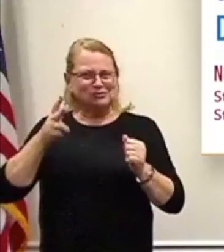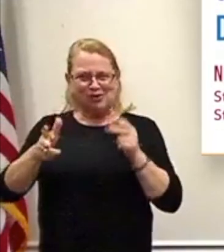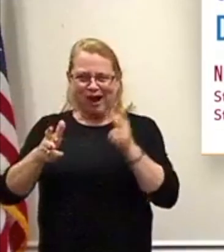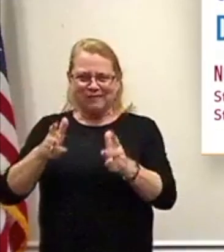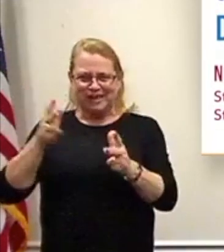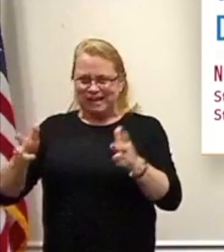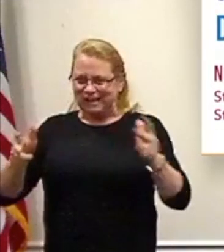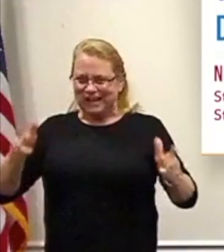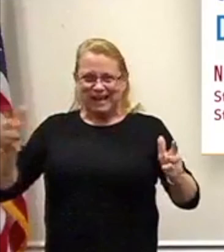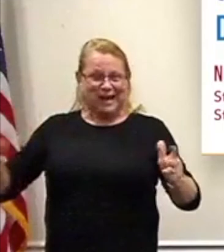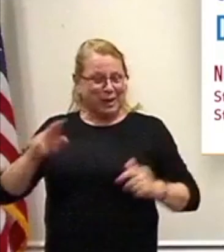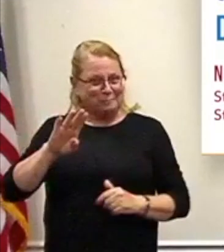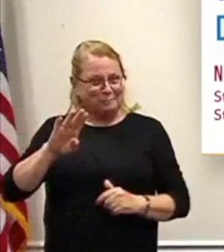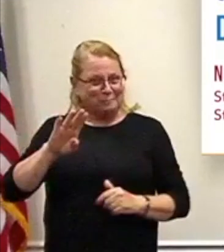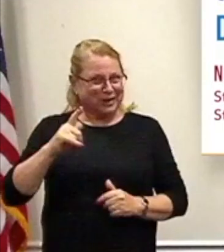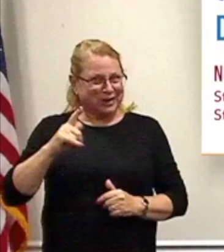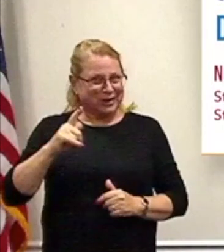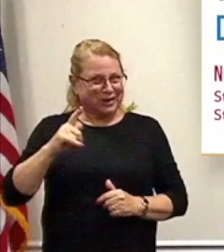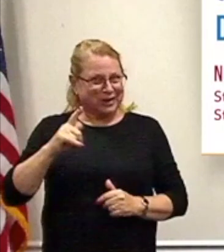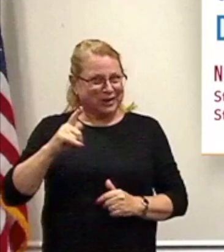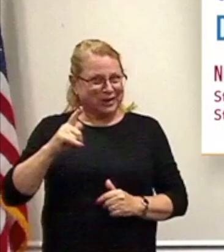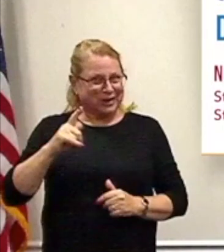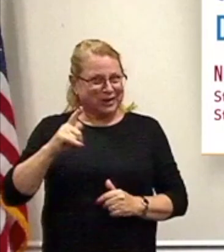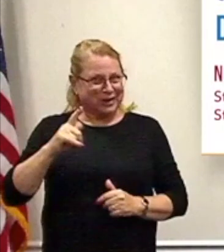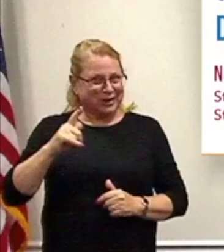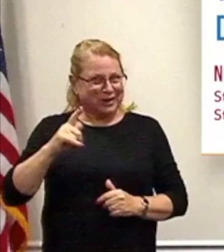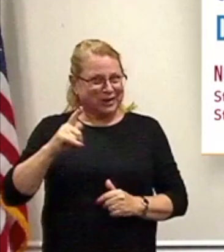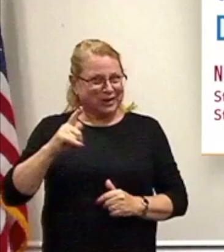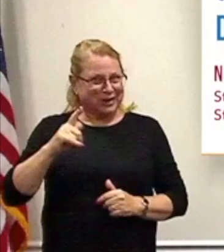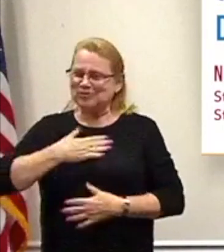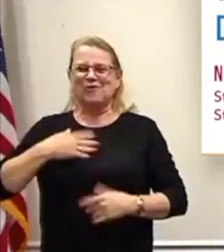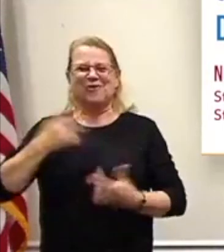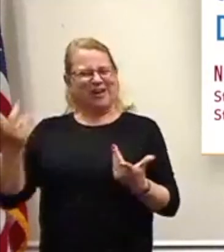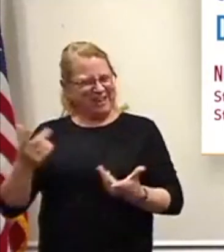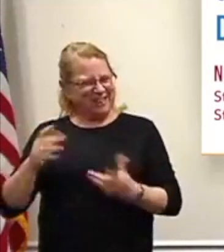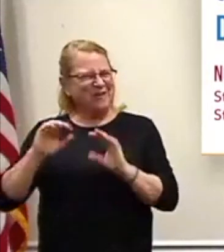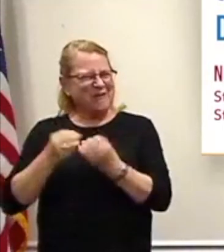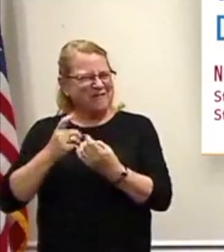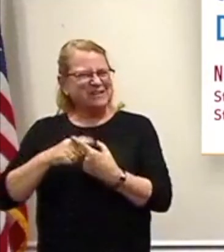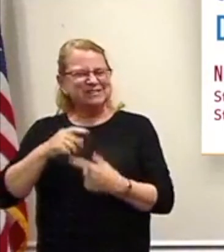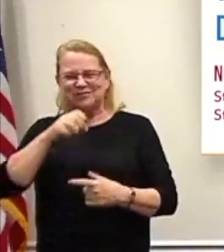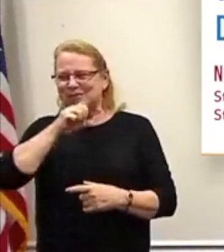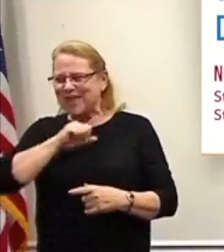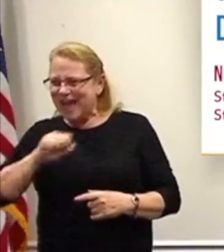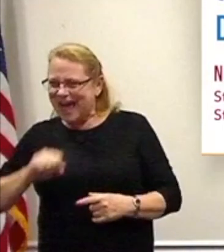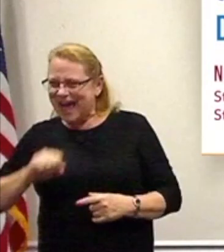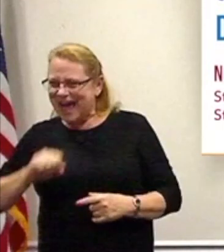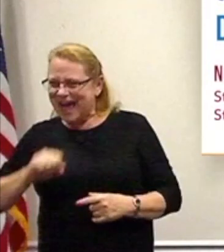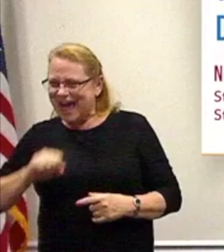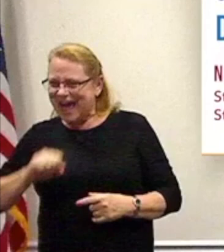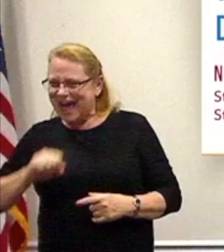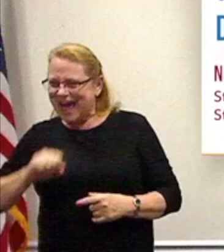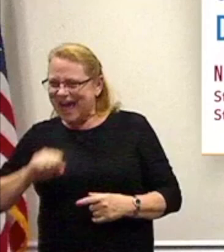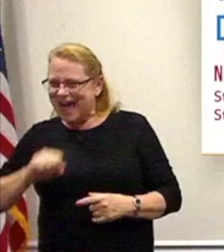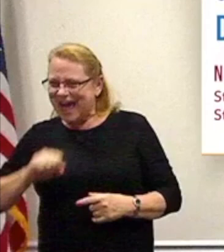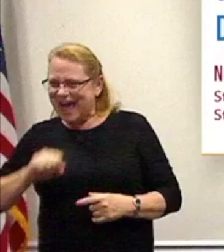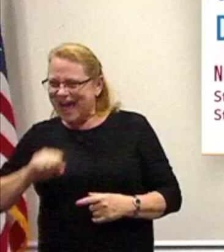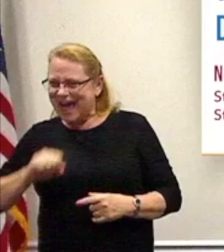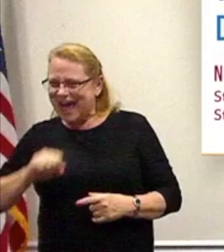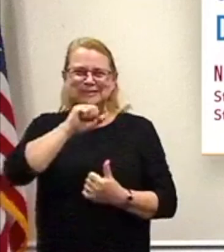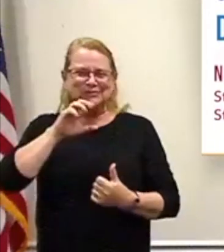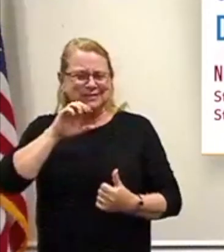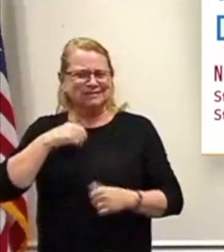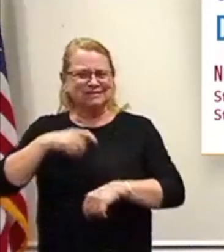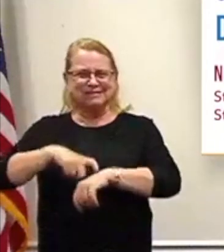They've been really successful, and people have enjoyed another effort by the Office for the Aging to connect with seniors. You're welcome to join us there, 1 p.m.,